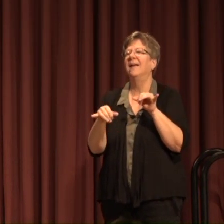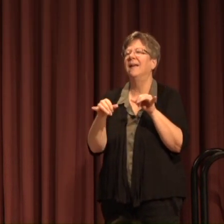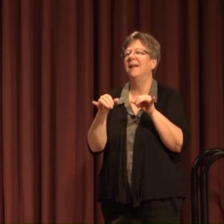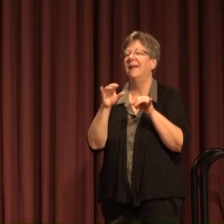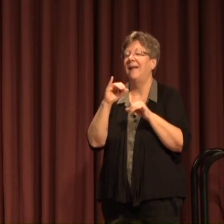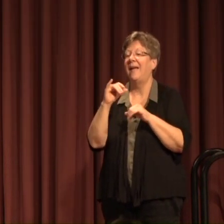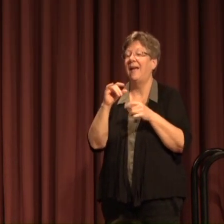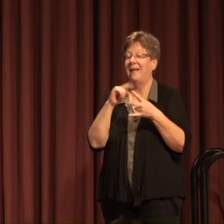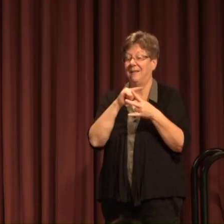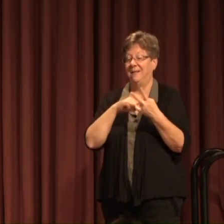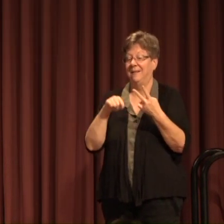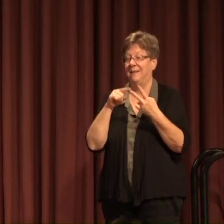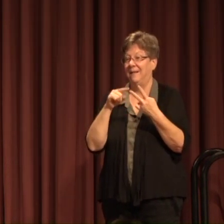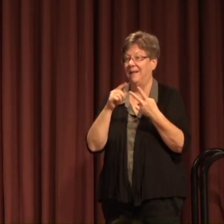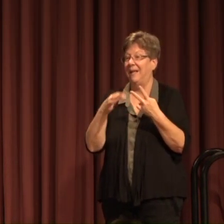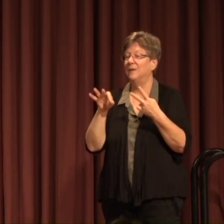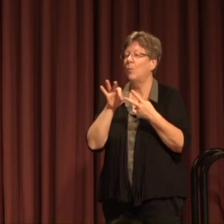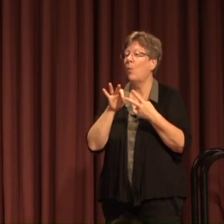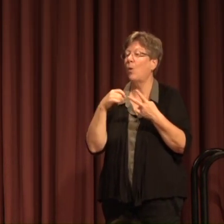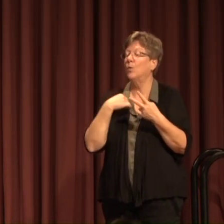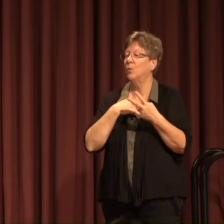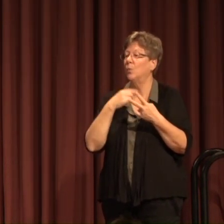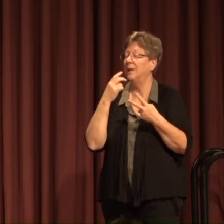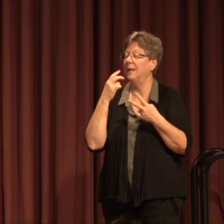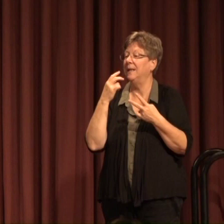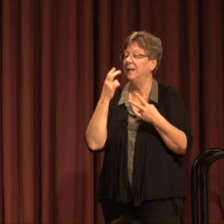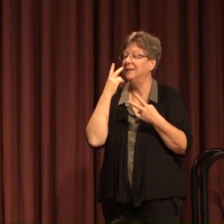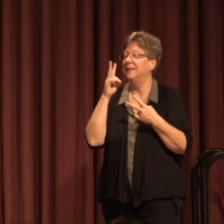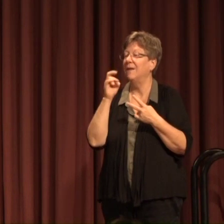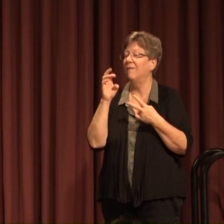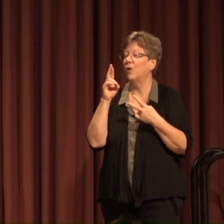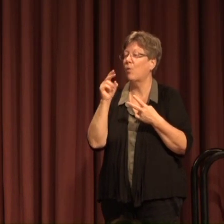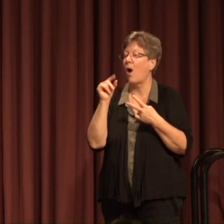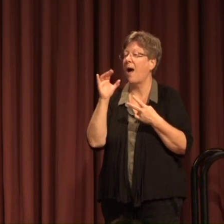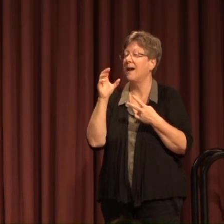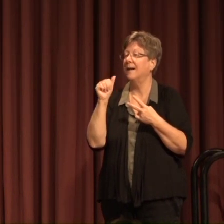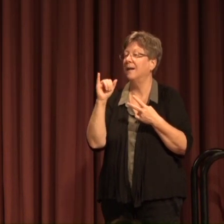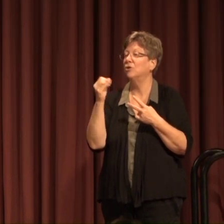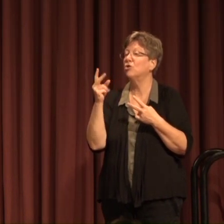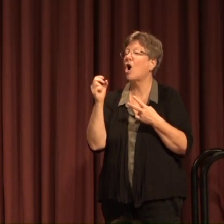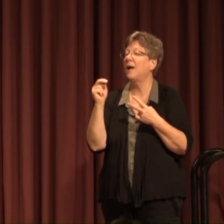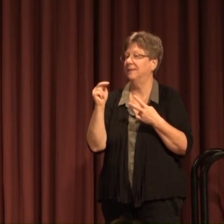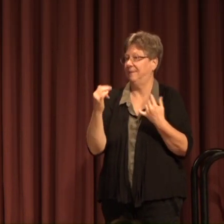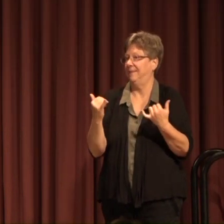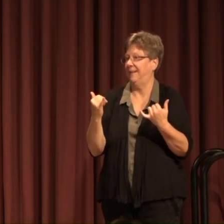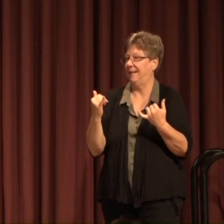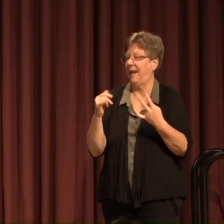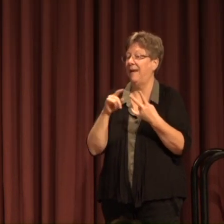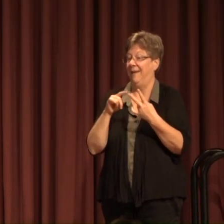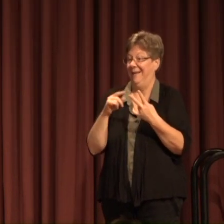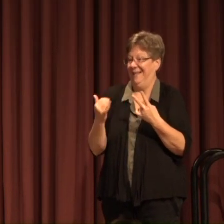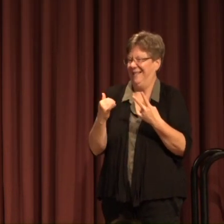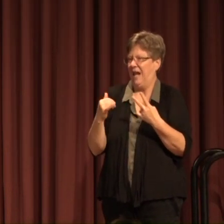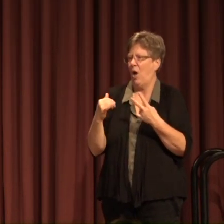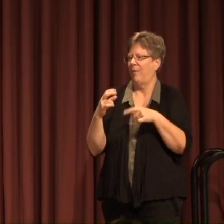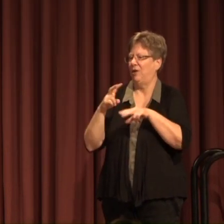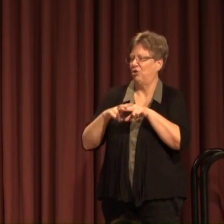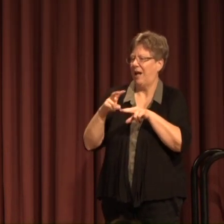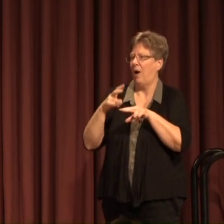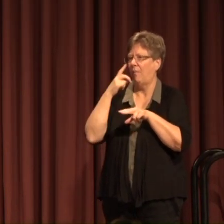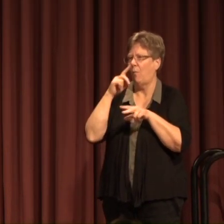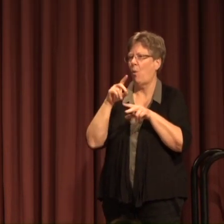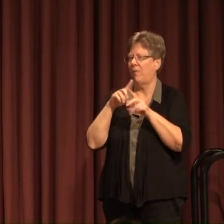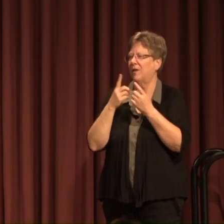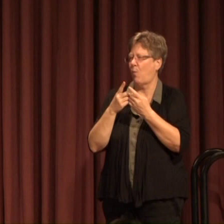to Ginger it's important that we see Veronica Johnson today who is now the chair of the department